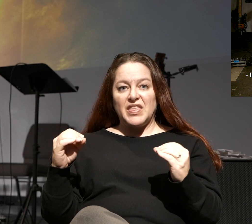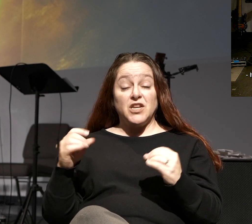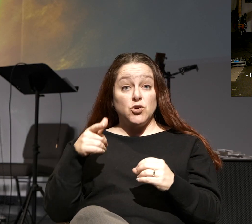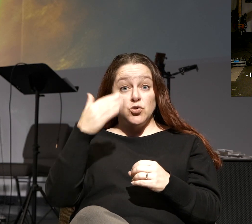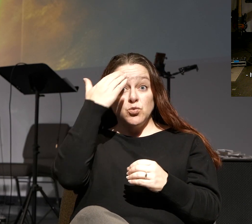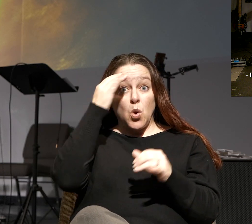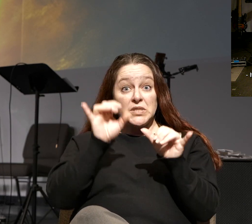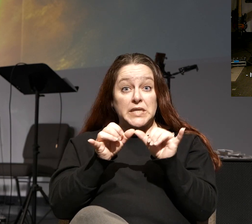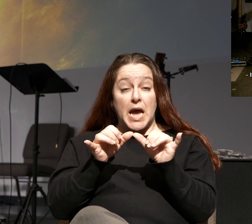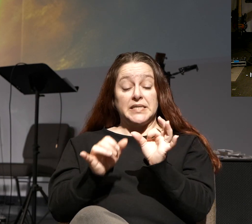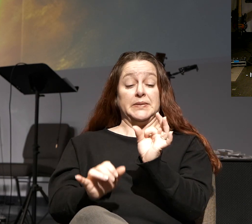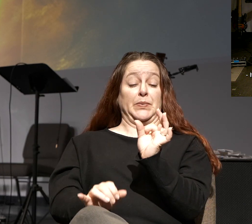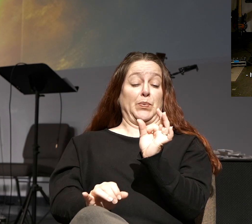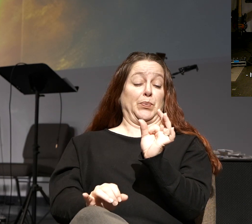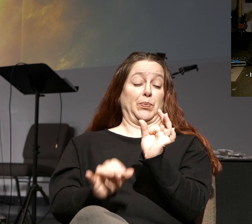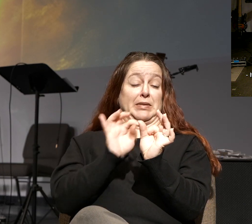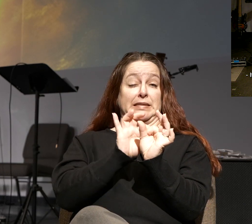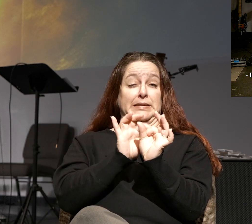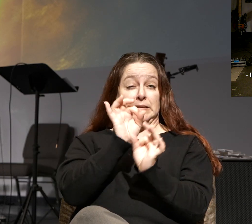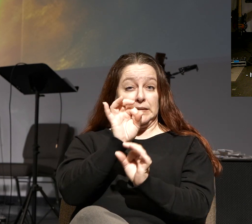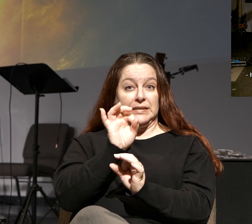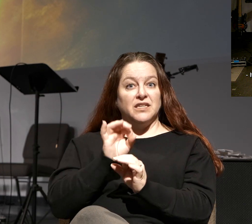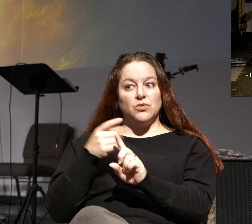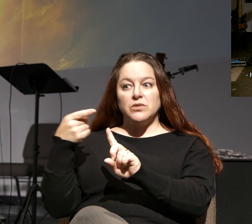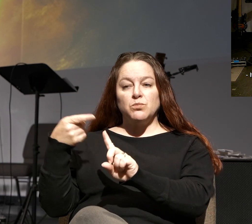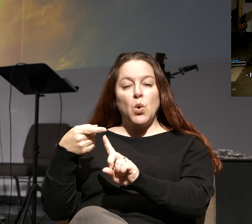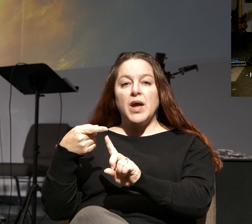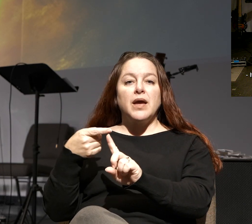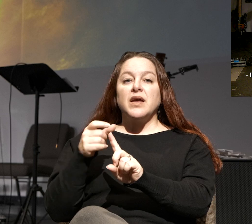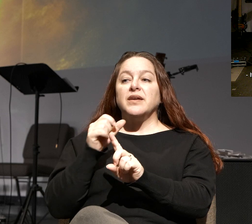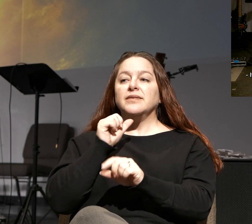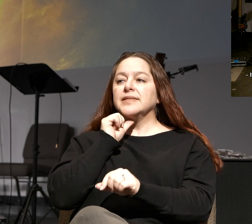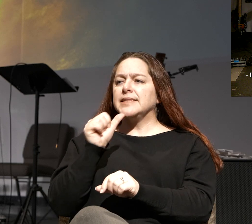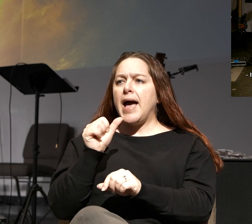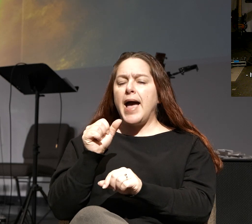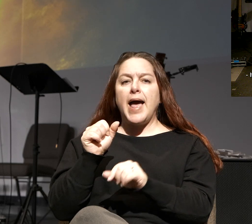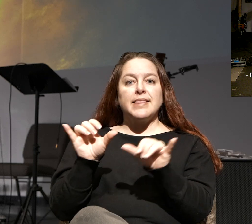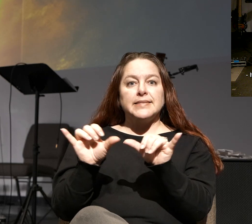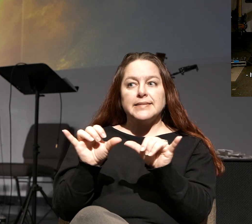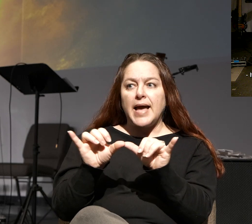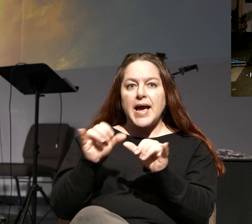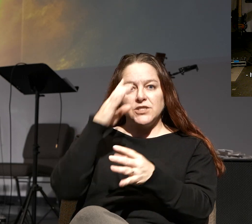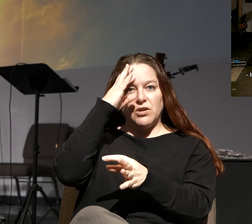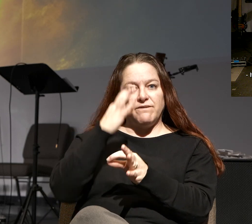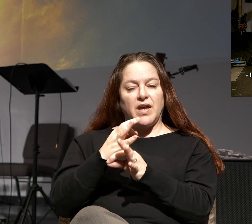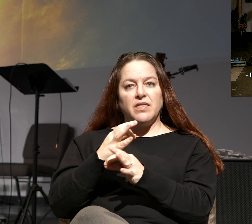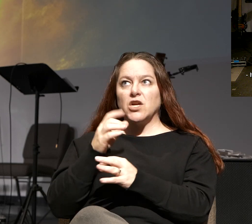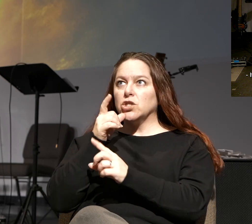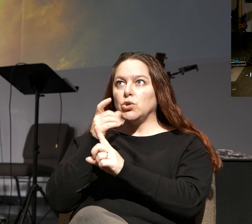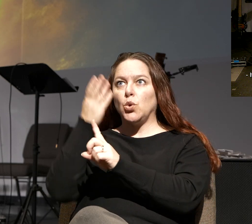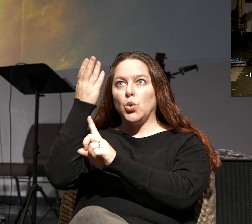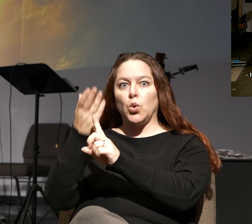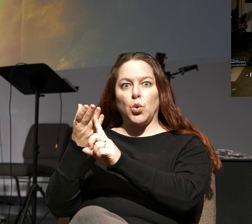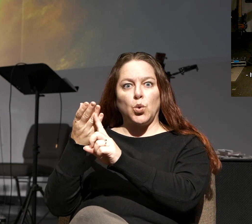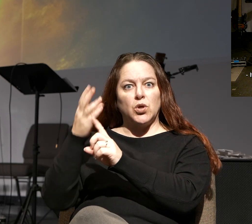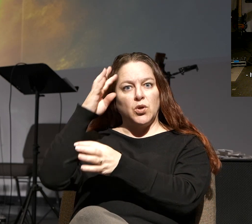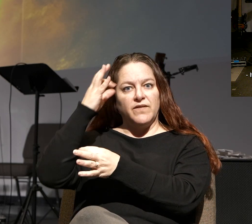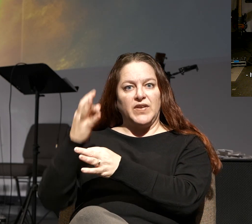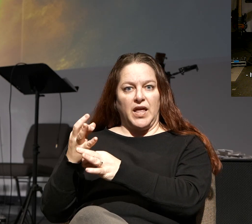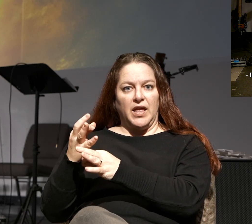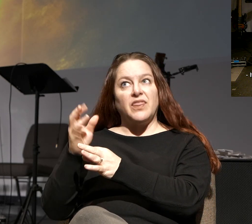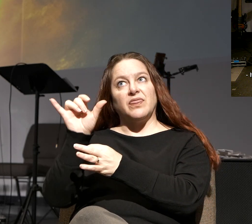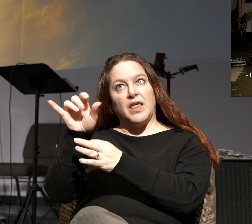size of a mustard seed is. It's pretty small. So He's making a point. It's not the size of your faith. It's the object of your faith that matters.